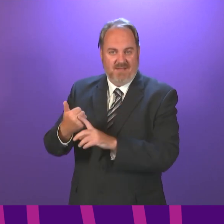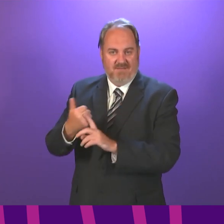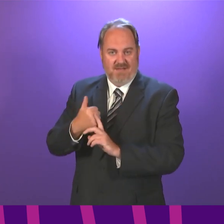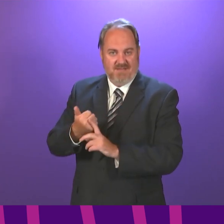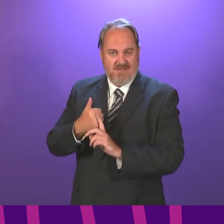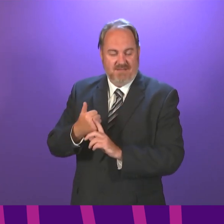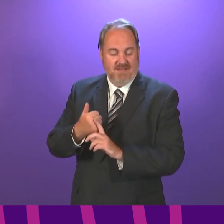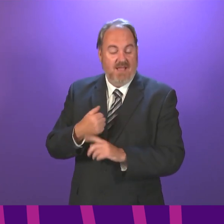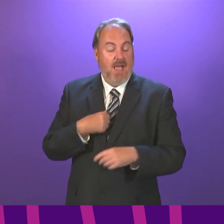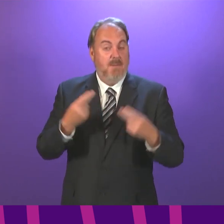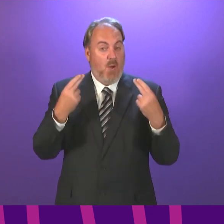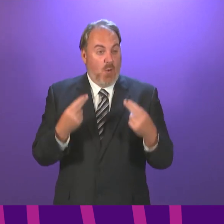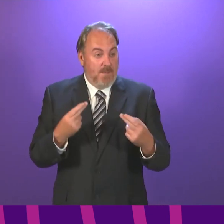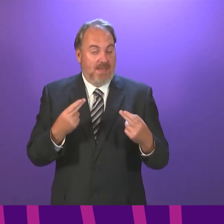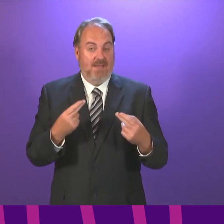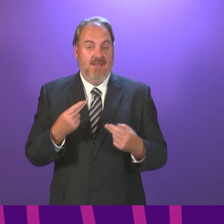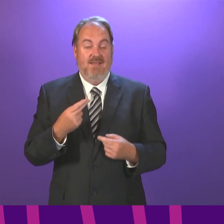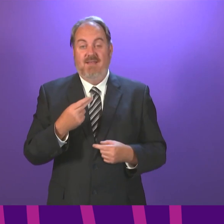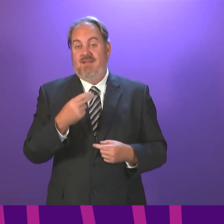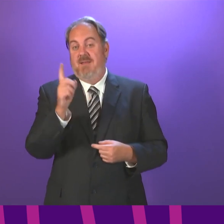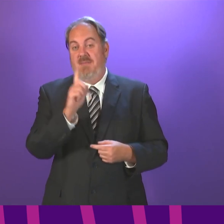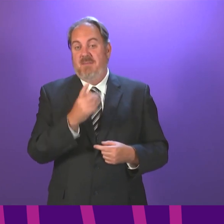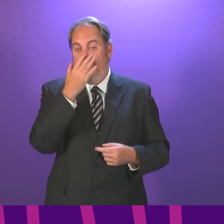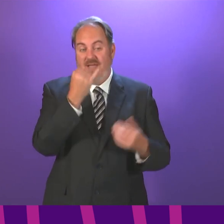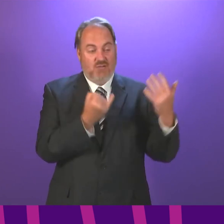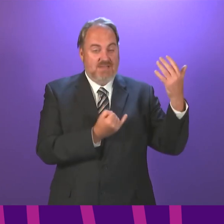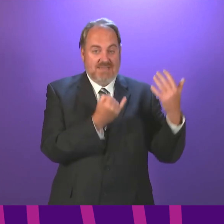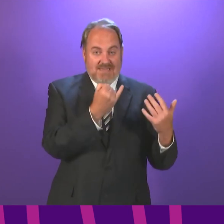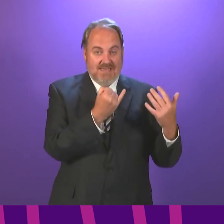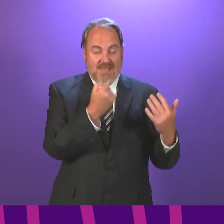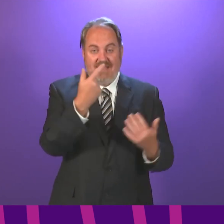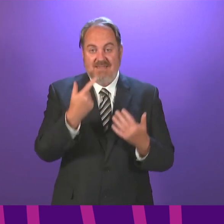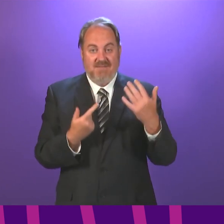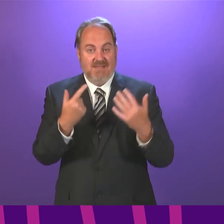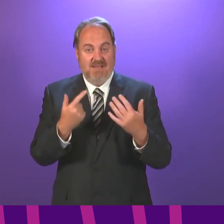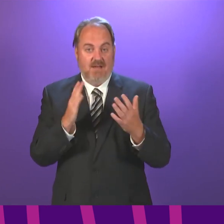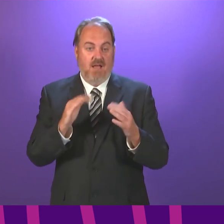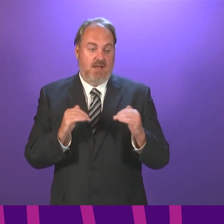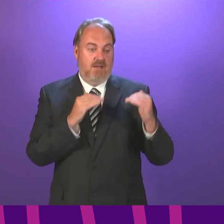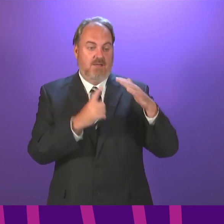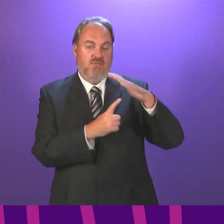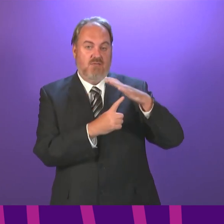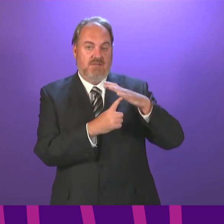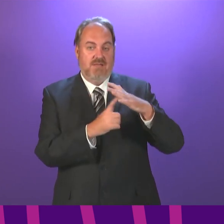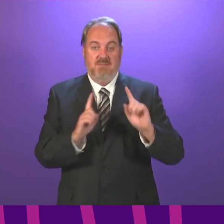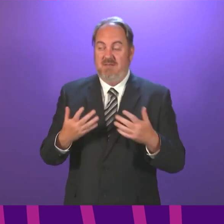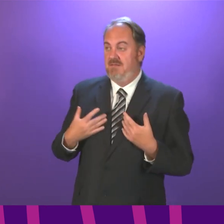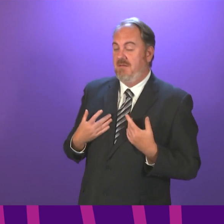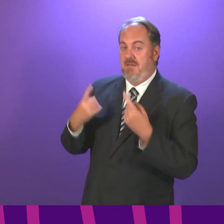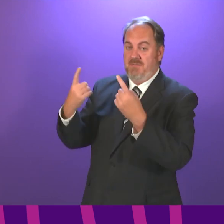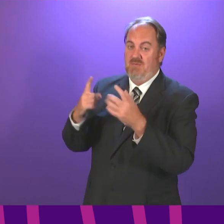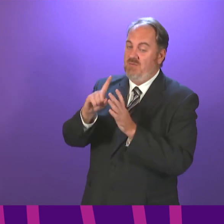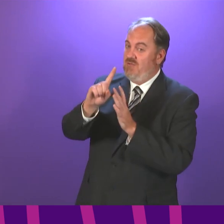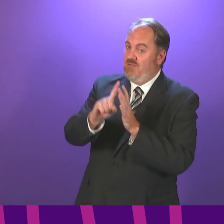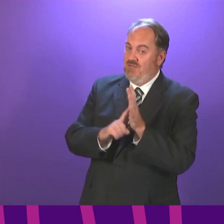for 16- and 17-year-olds for the reasons that we understand, but I do not know. It may be that the JCVI decides to recommend